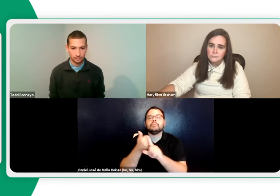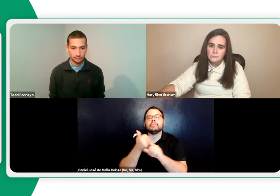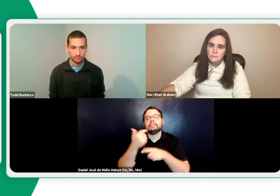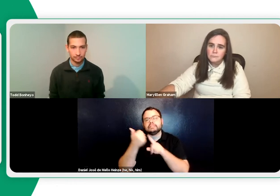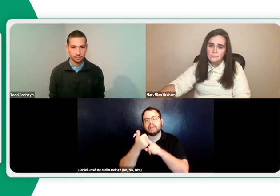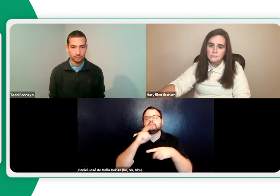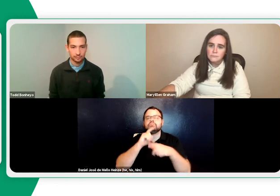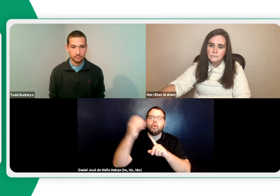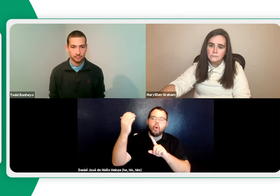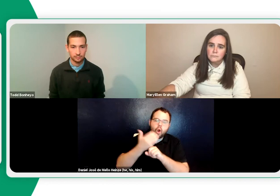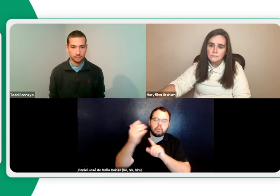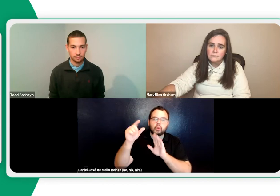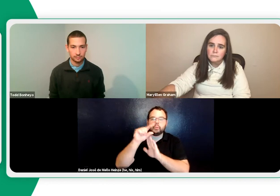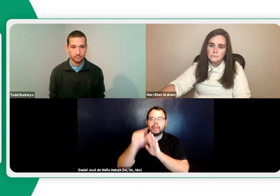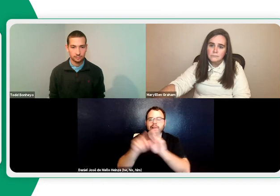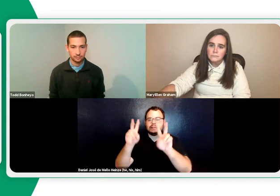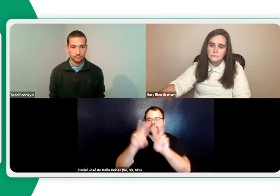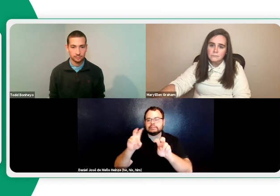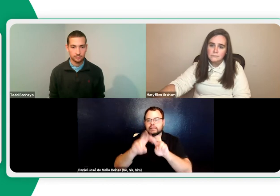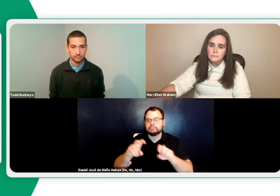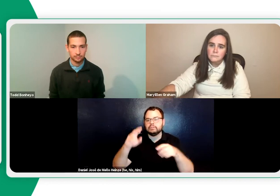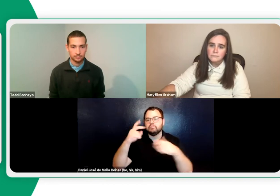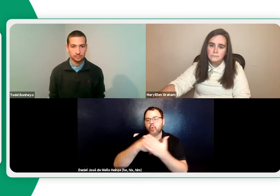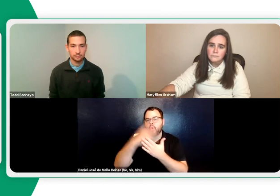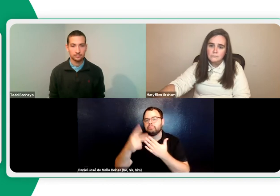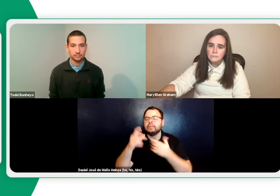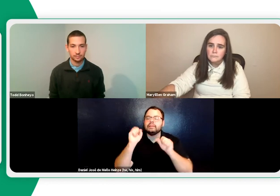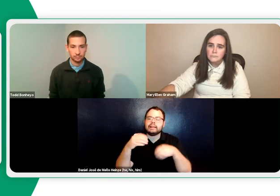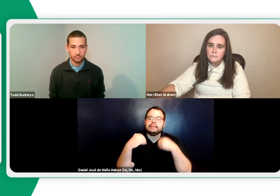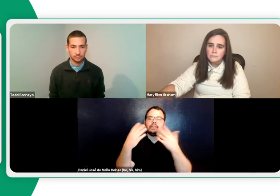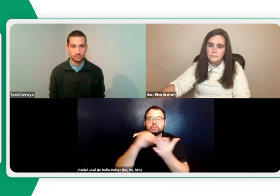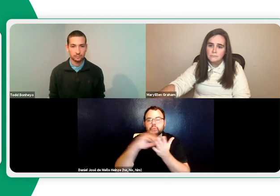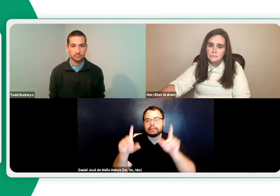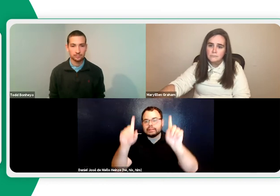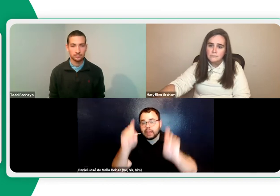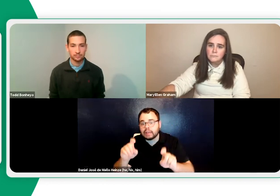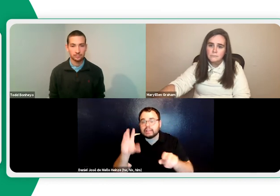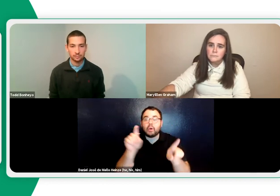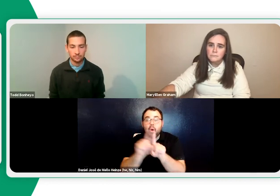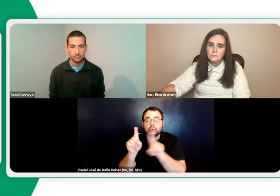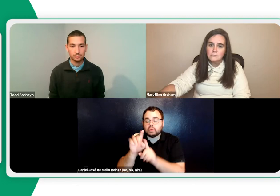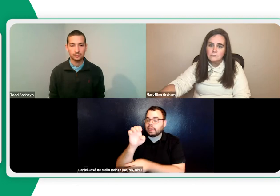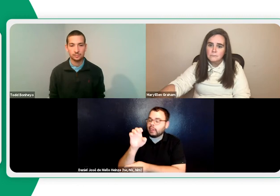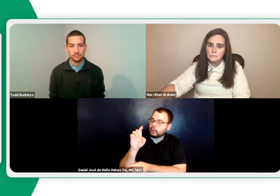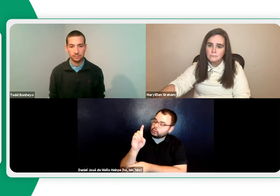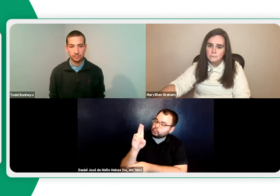So, edulastic is an automatic grading assessment program that can give students